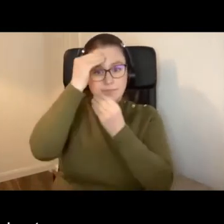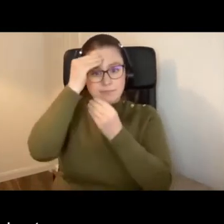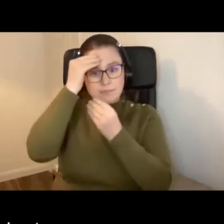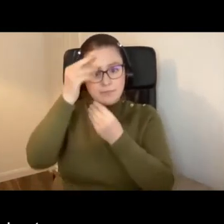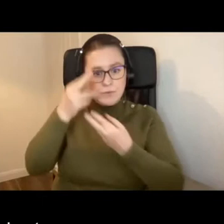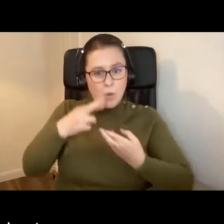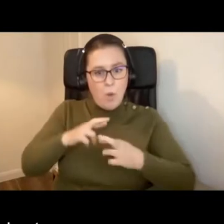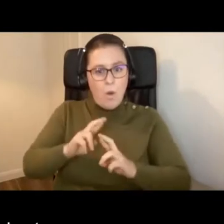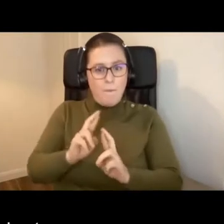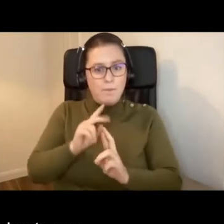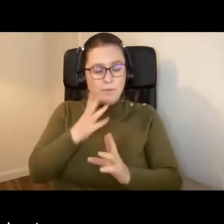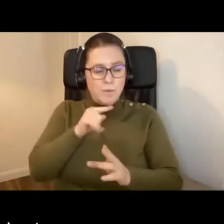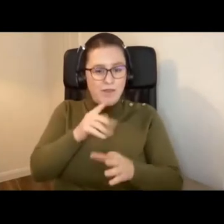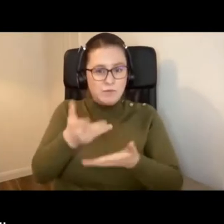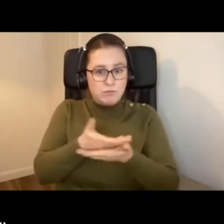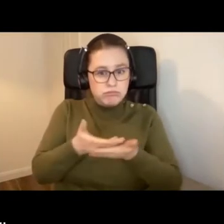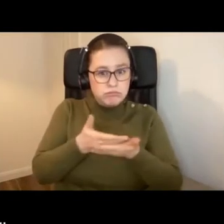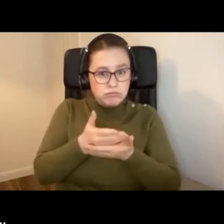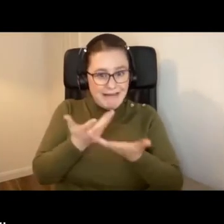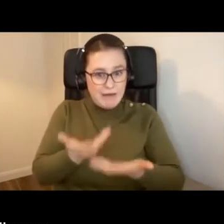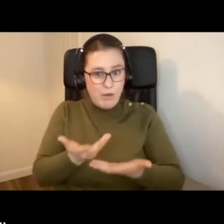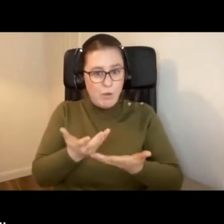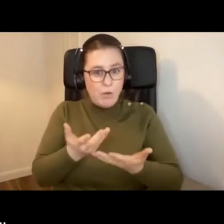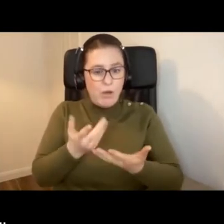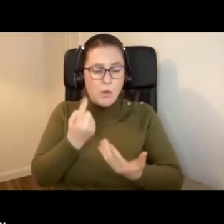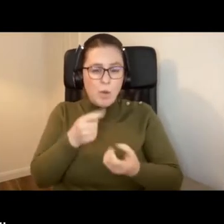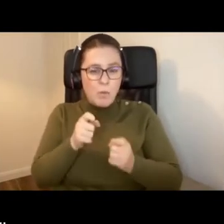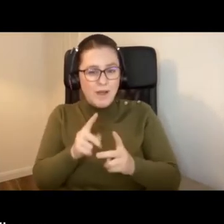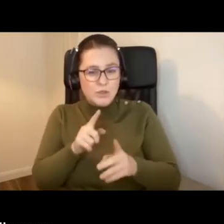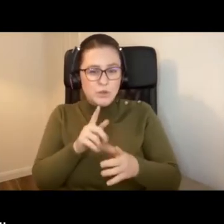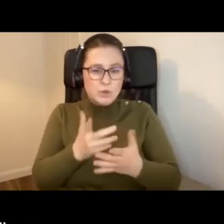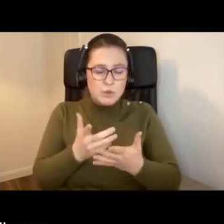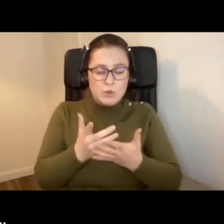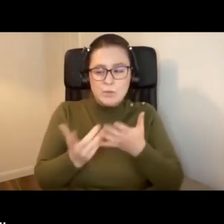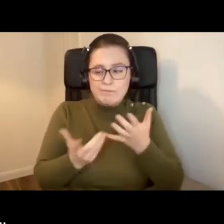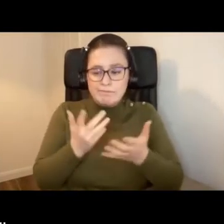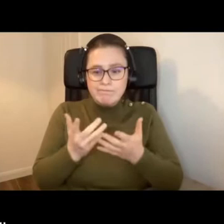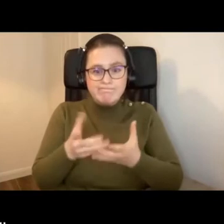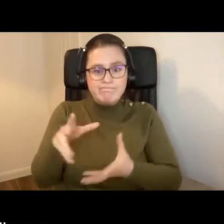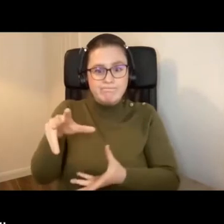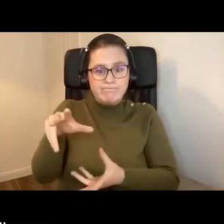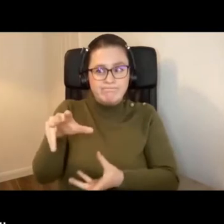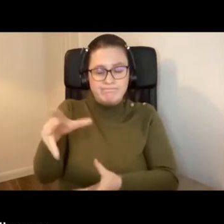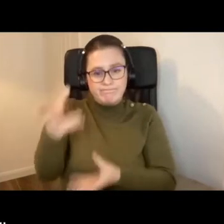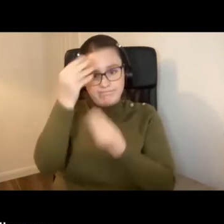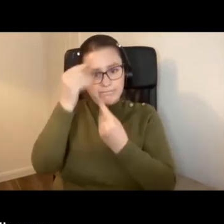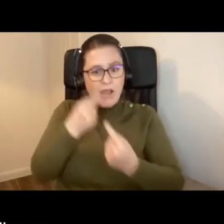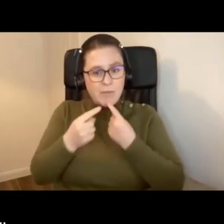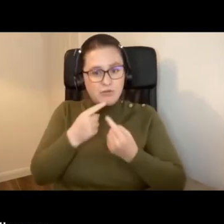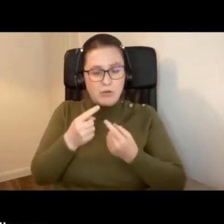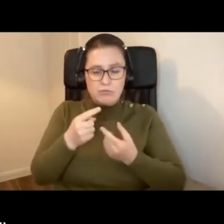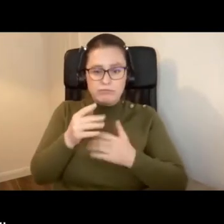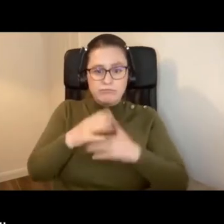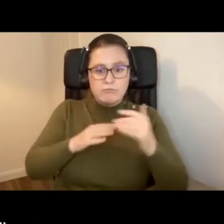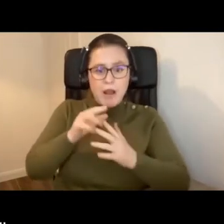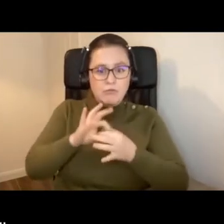these workshops as a way of gaining information, building up relationships,